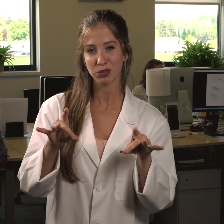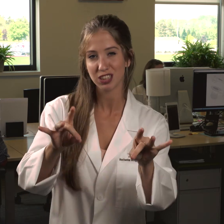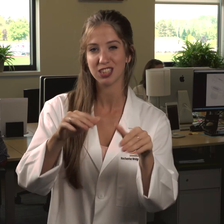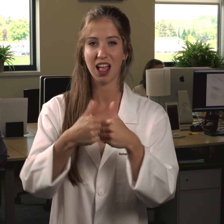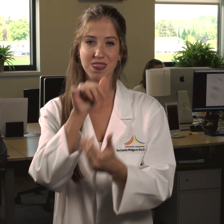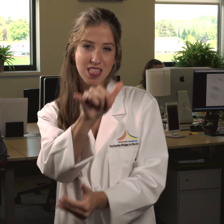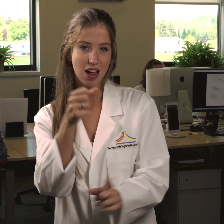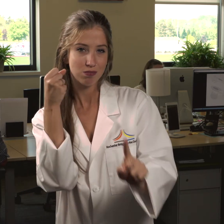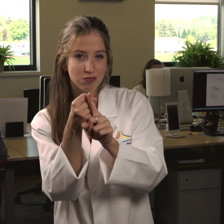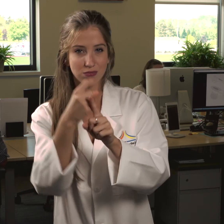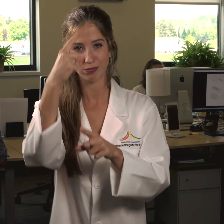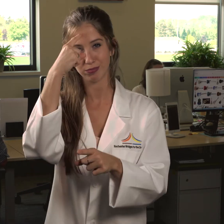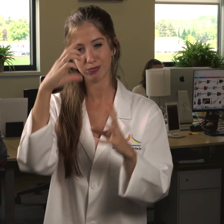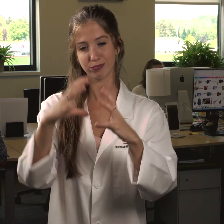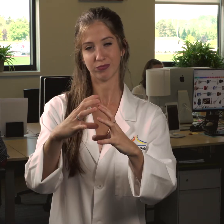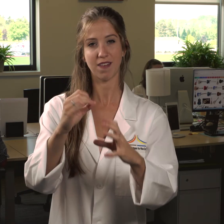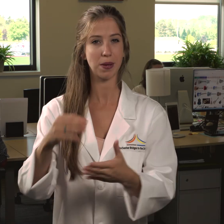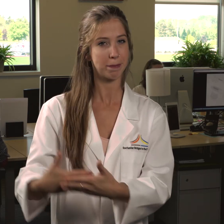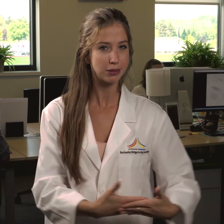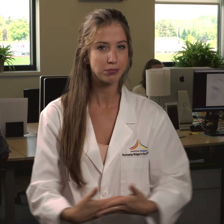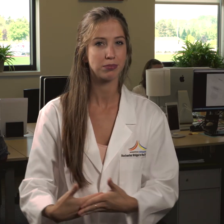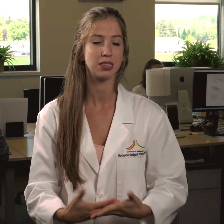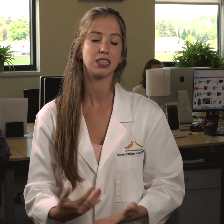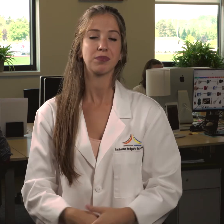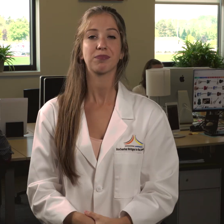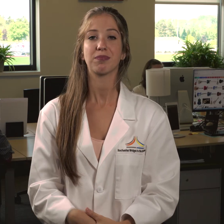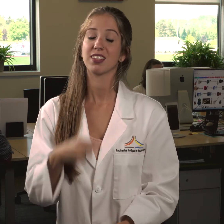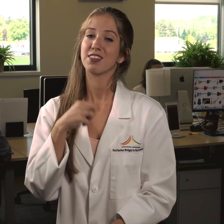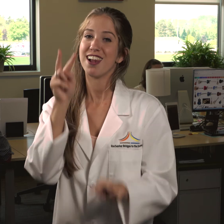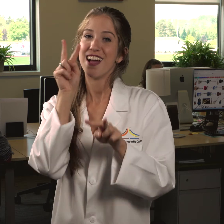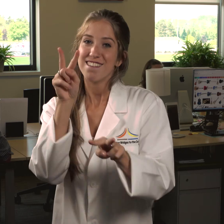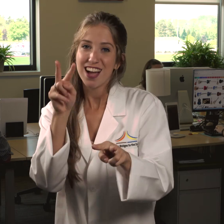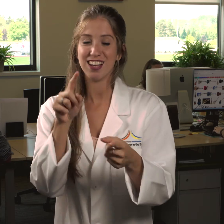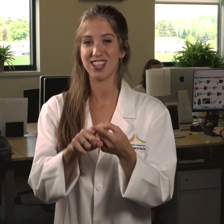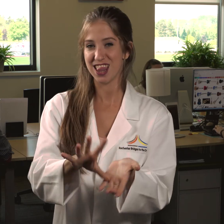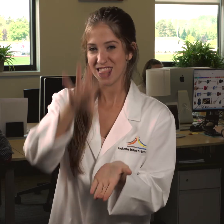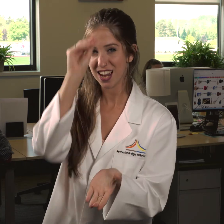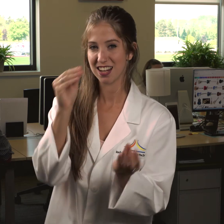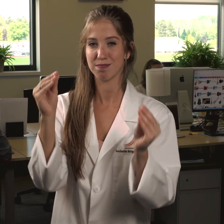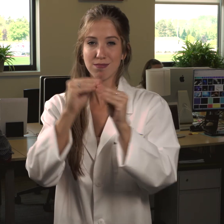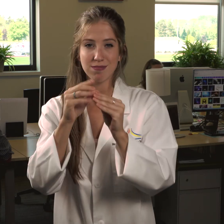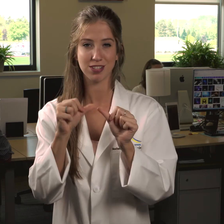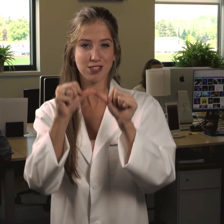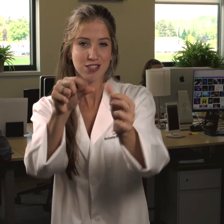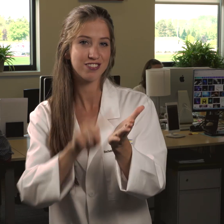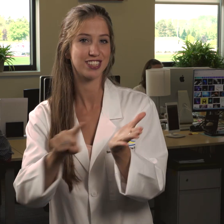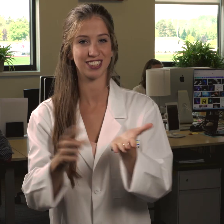regulation and language acquisition among Deaf infants and children. I am looking forward to learning more and continuing my